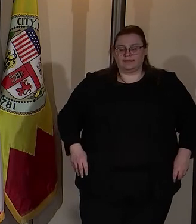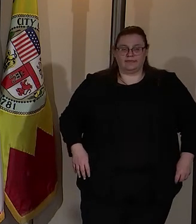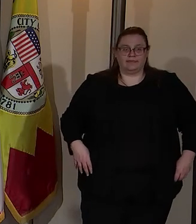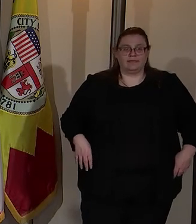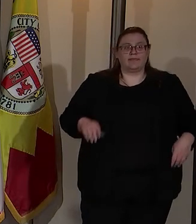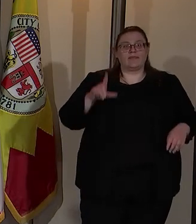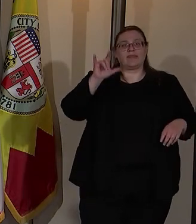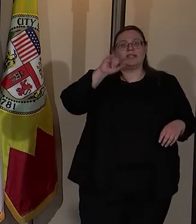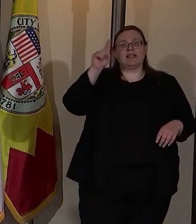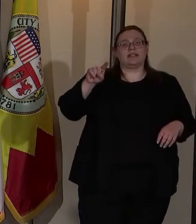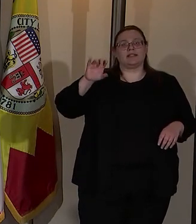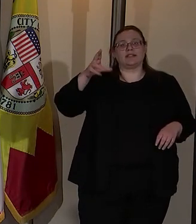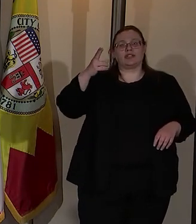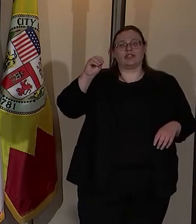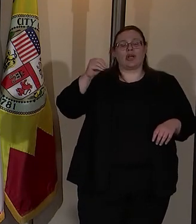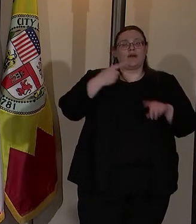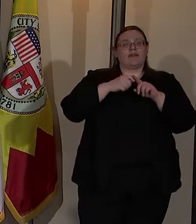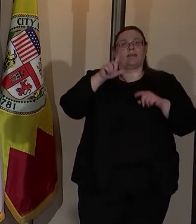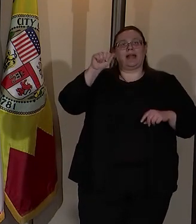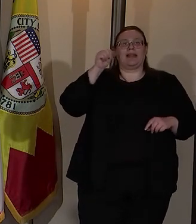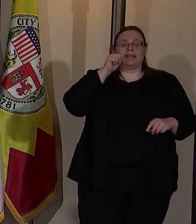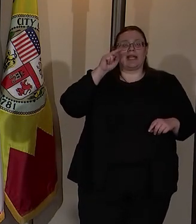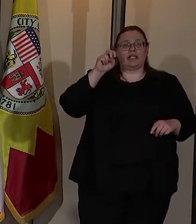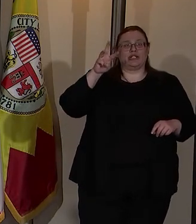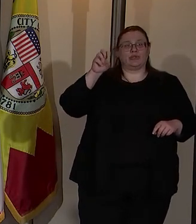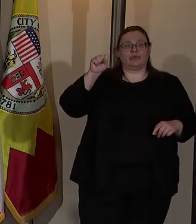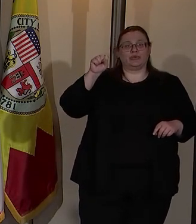Liz Cho from LA Daily News.